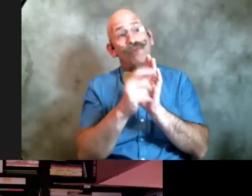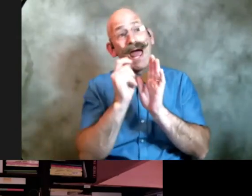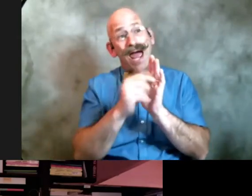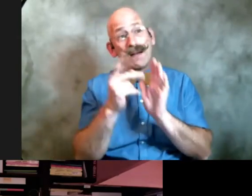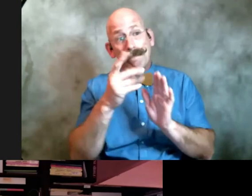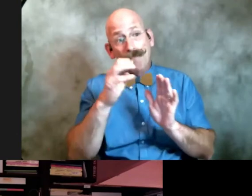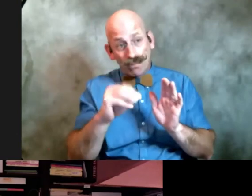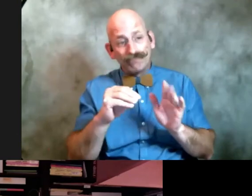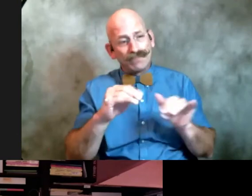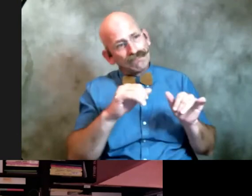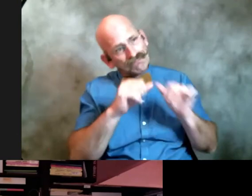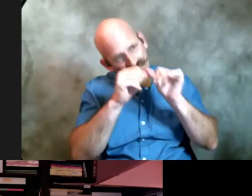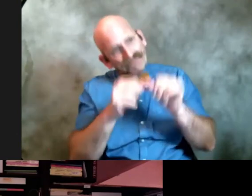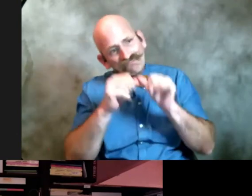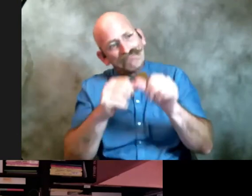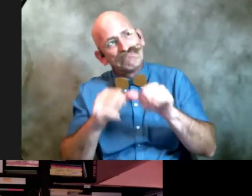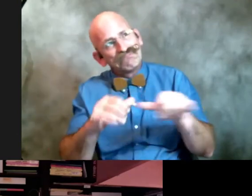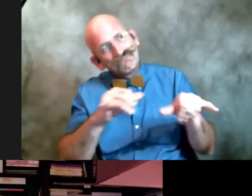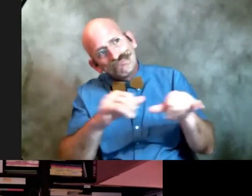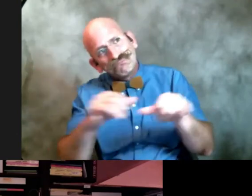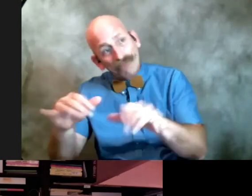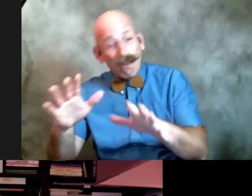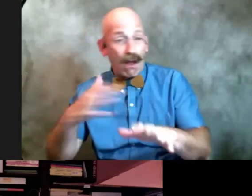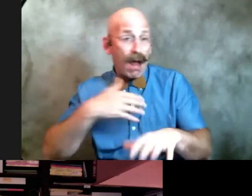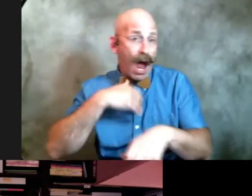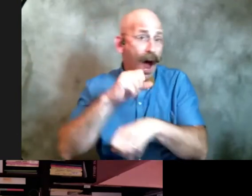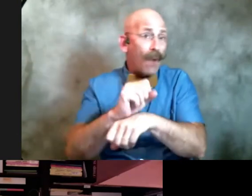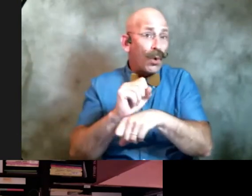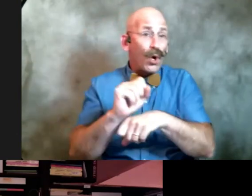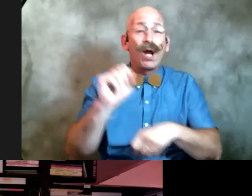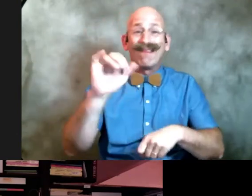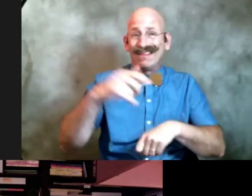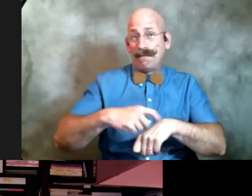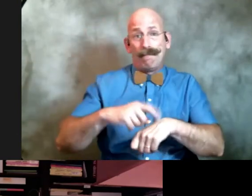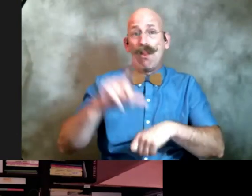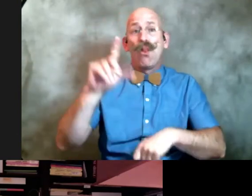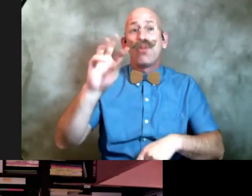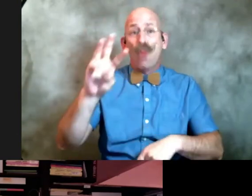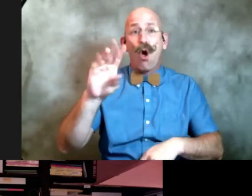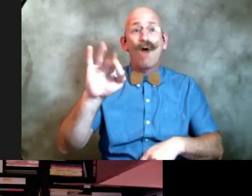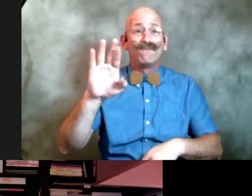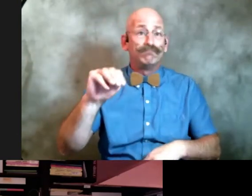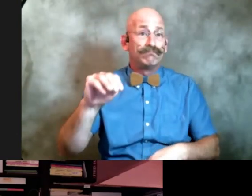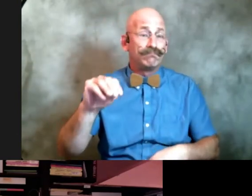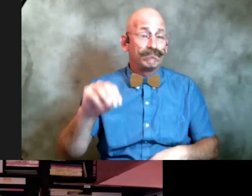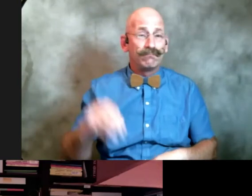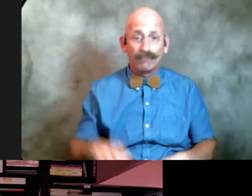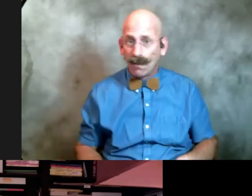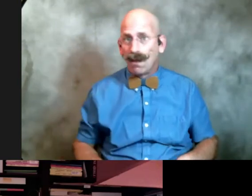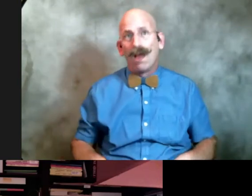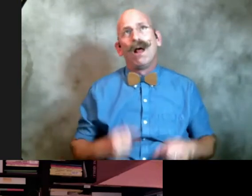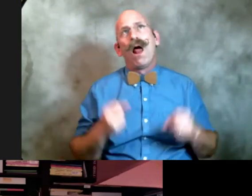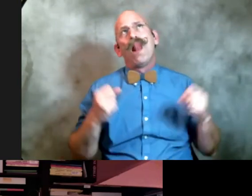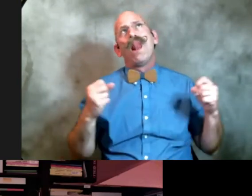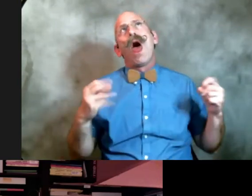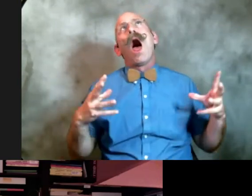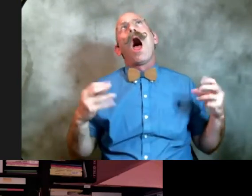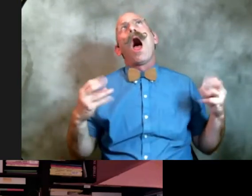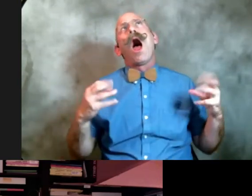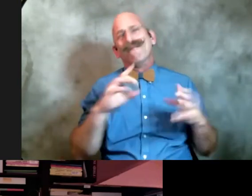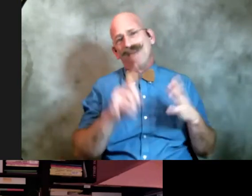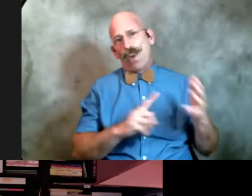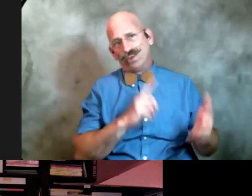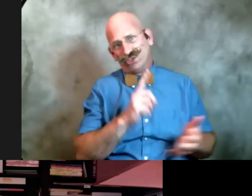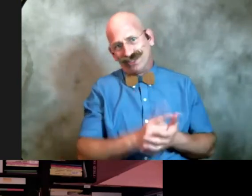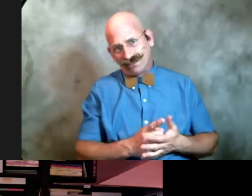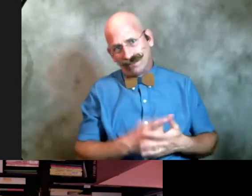consistently i was working at a law firm a lot lot lot of hours and